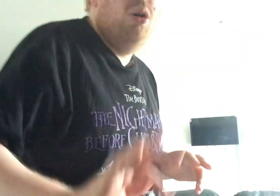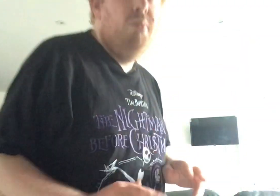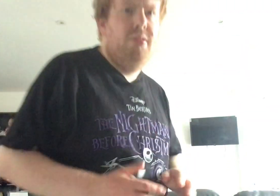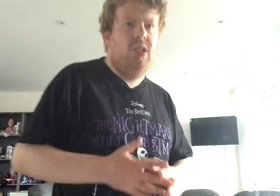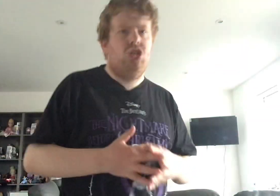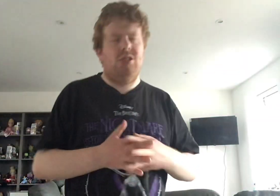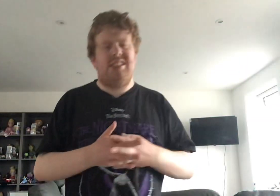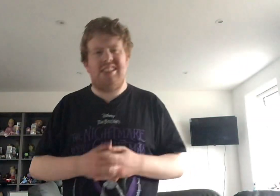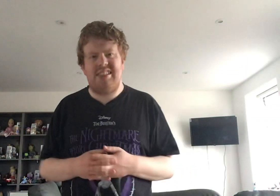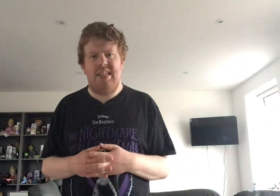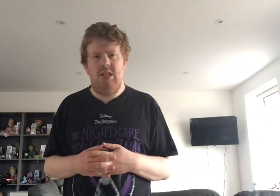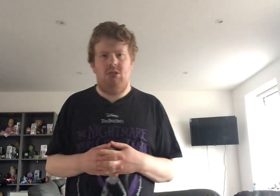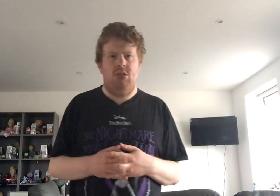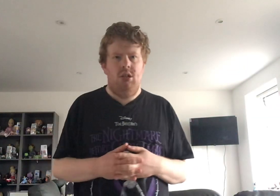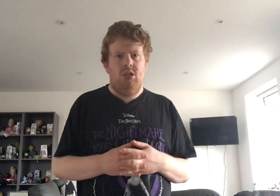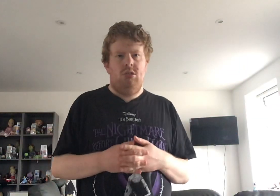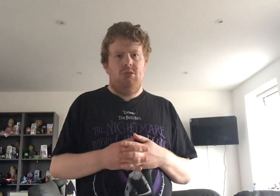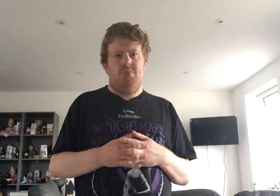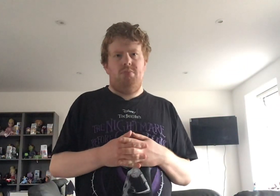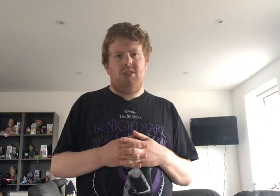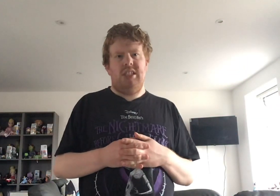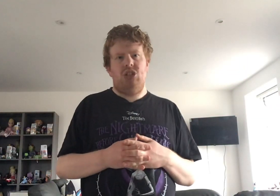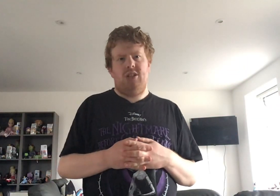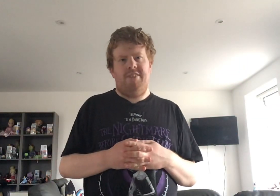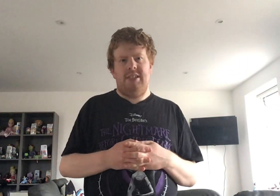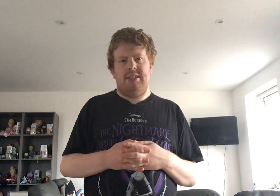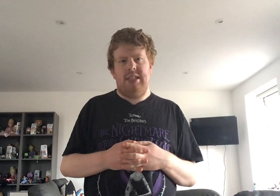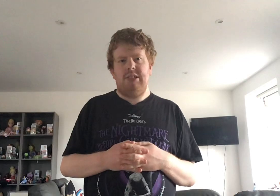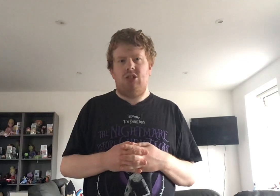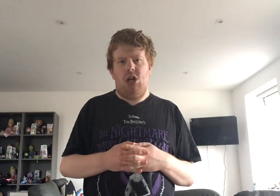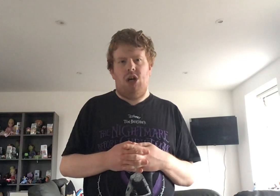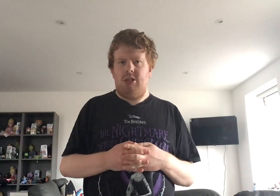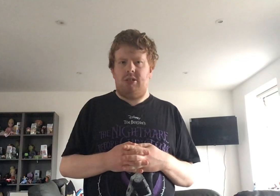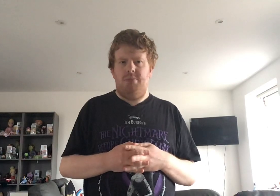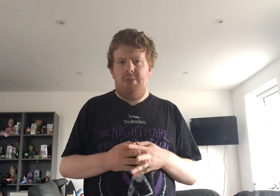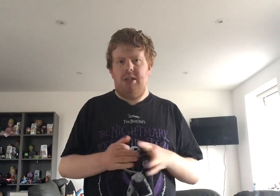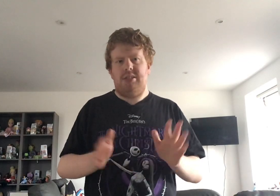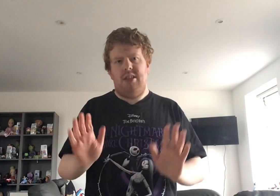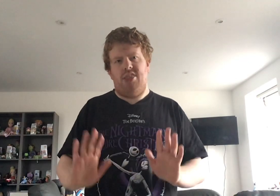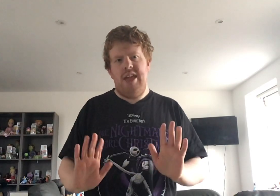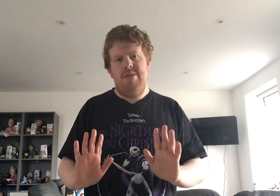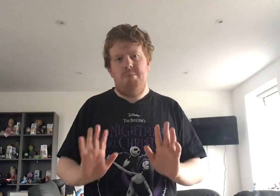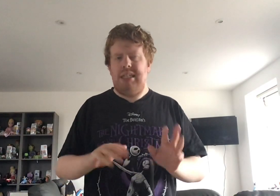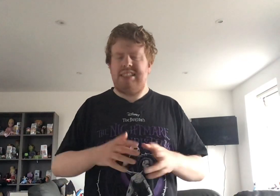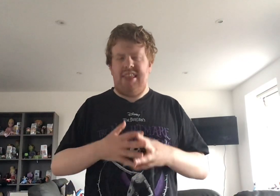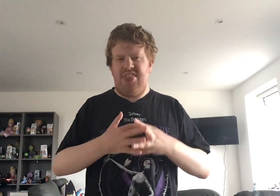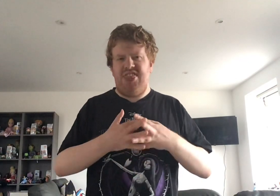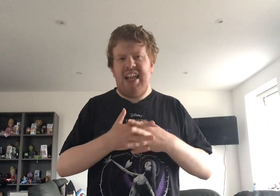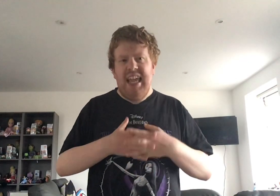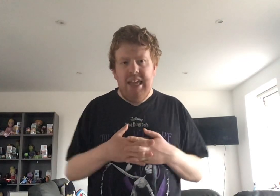Umbridge would still teach the folks to kind of start as the theory-based thingy.